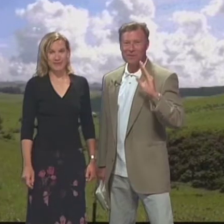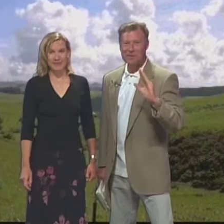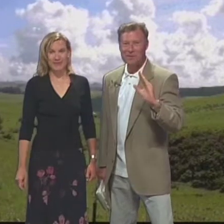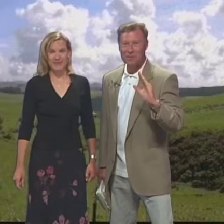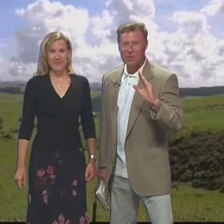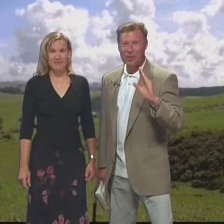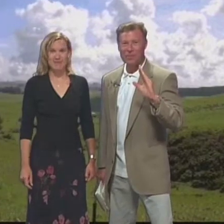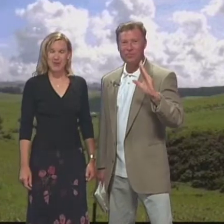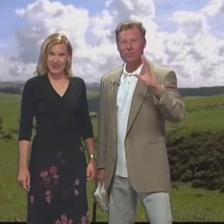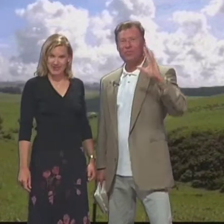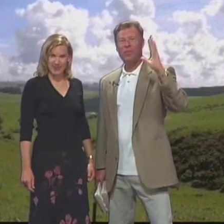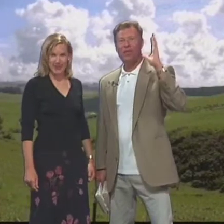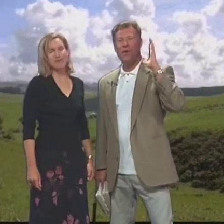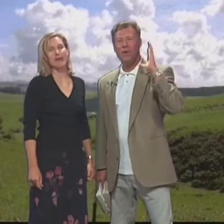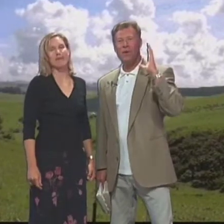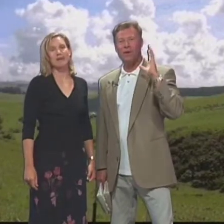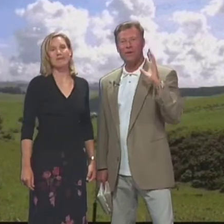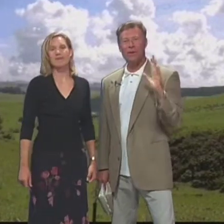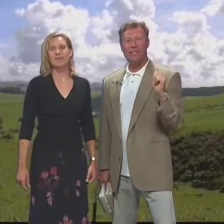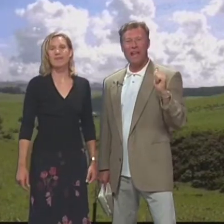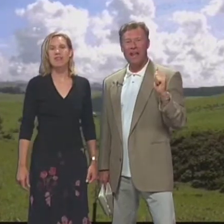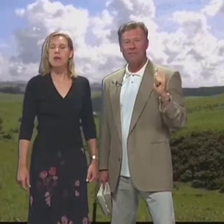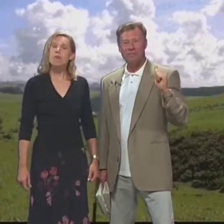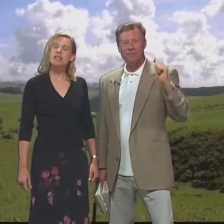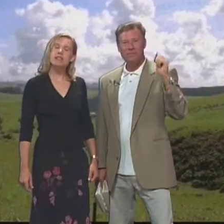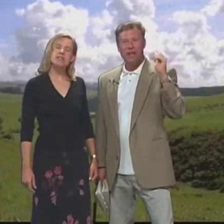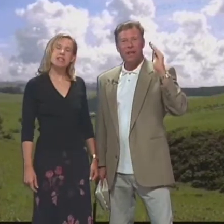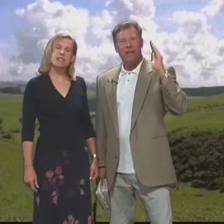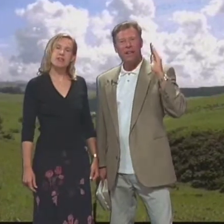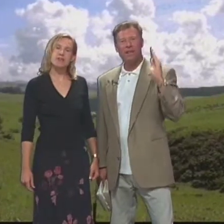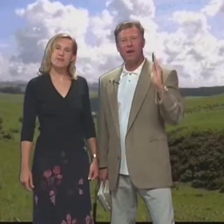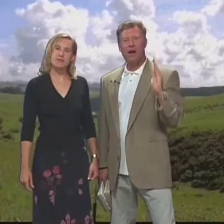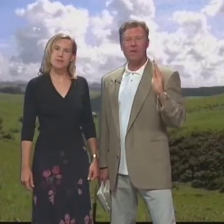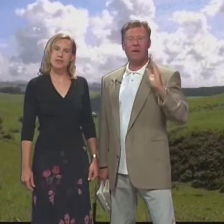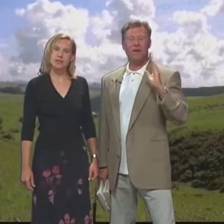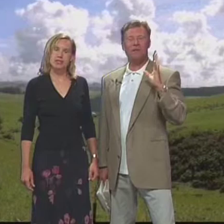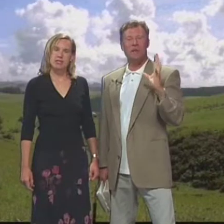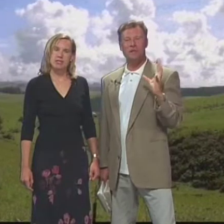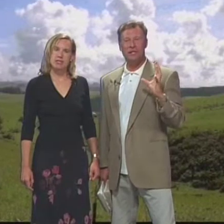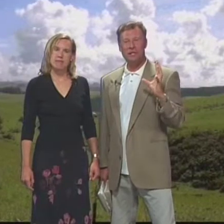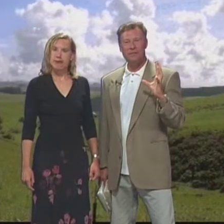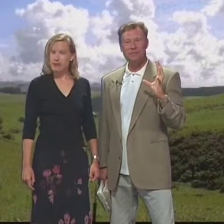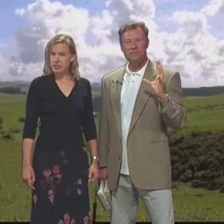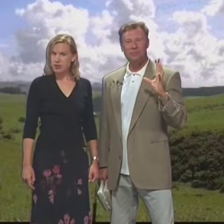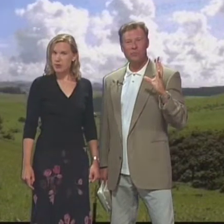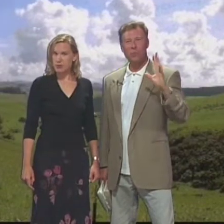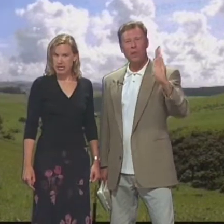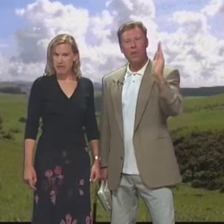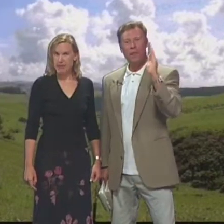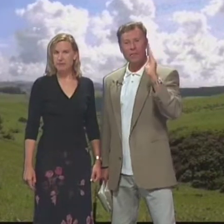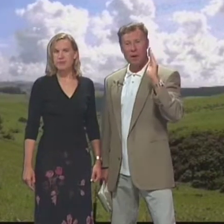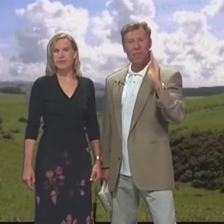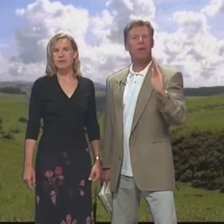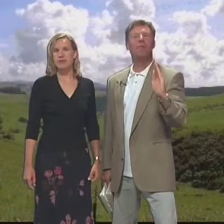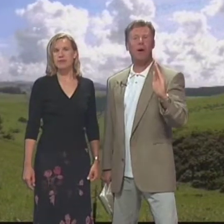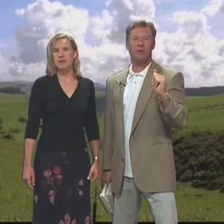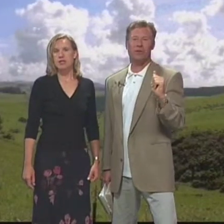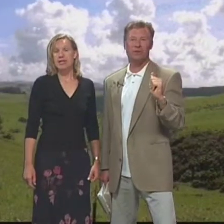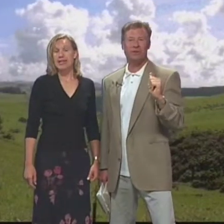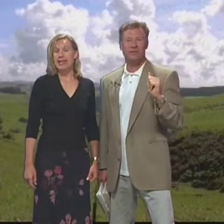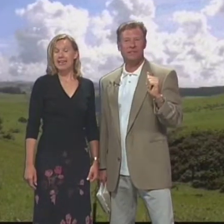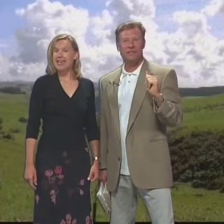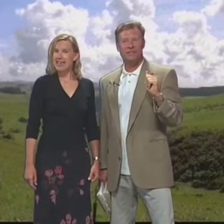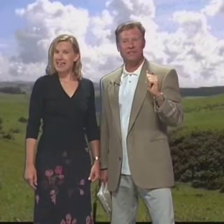For the rest of the program Well, we're here today To talk about a subject That's become very